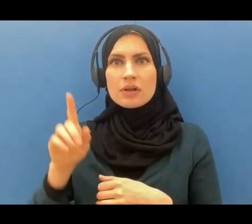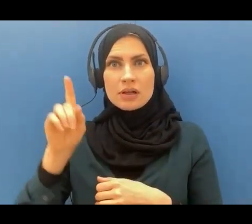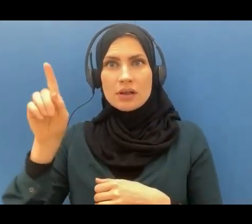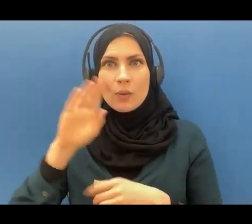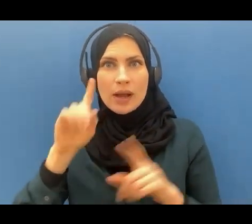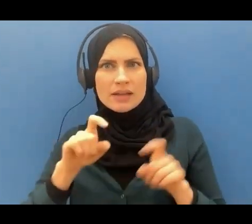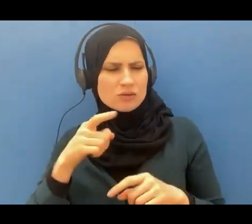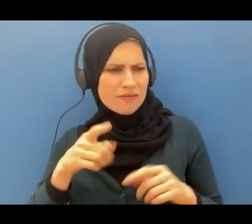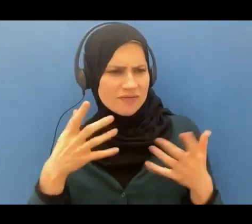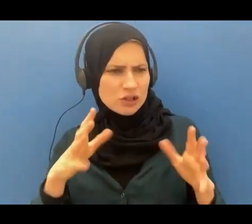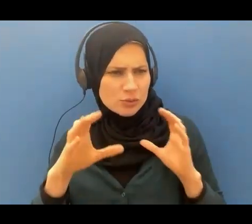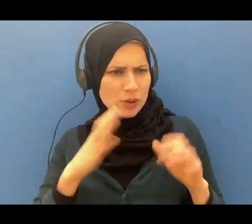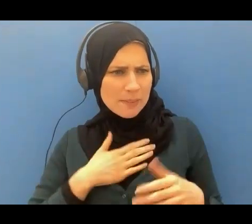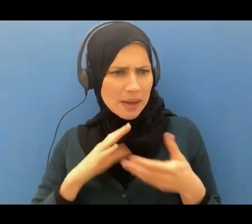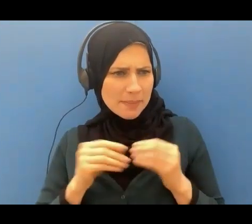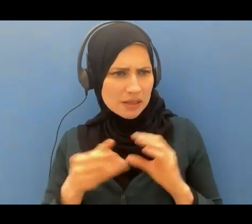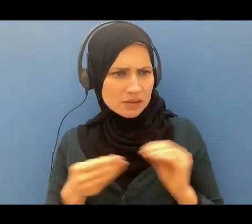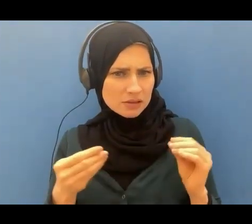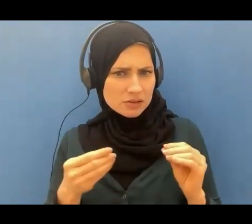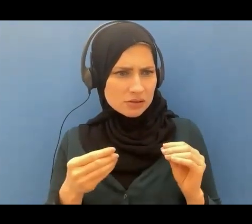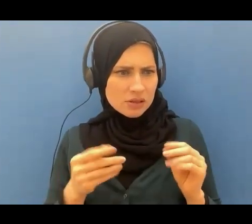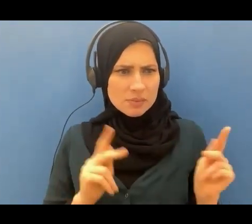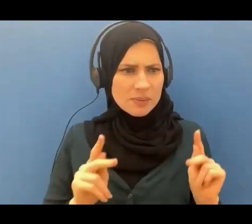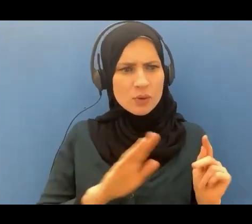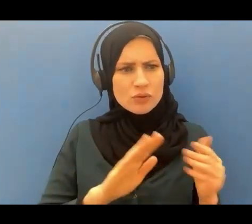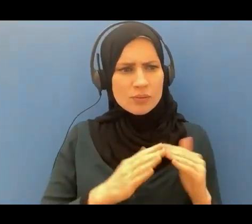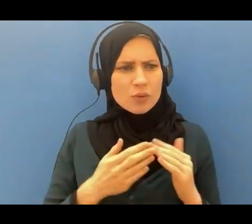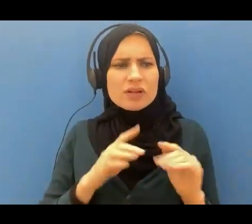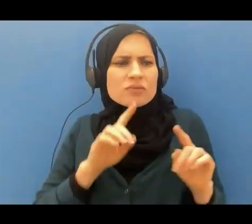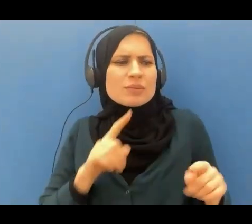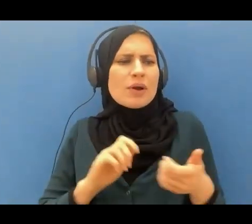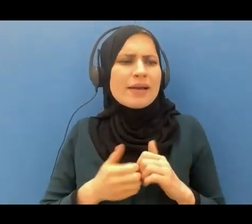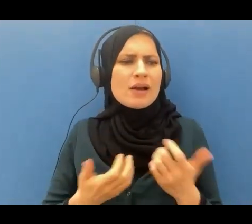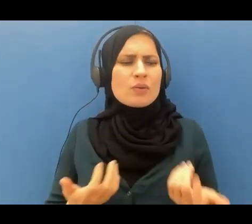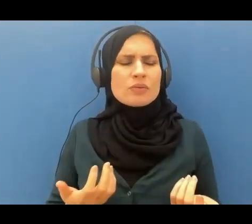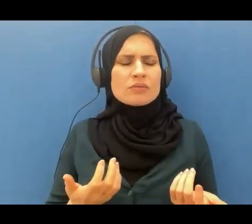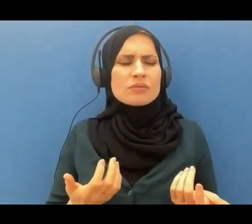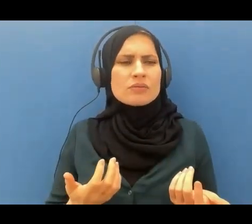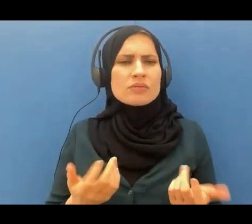what response did you get from your community how did people treat you